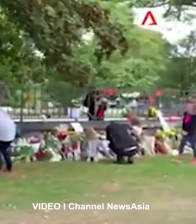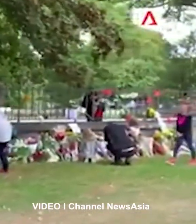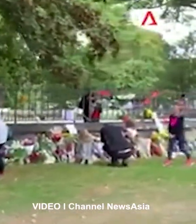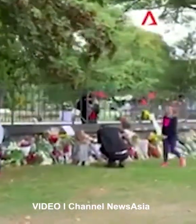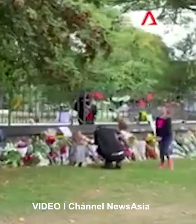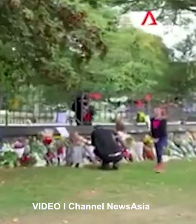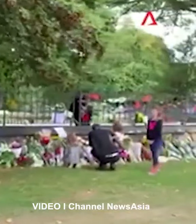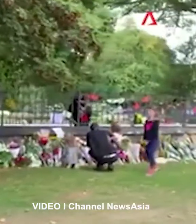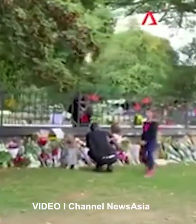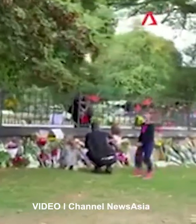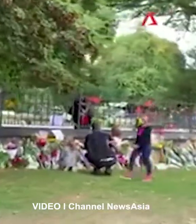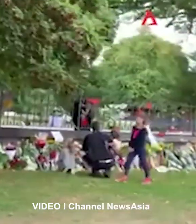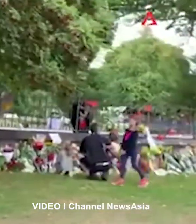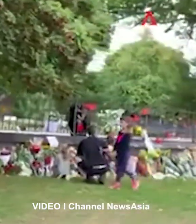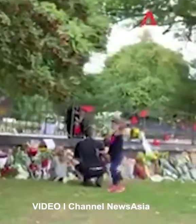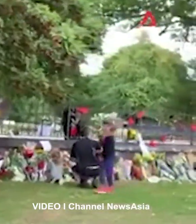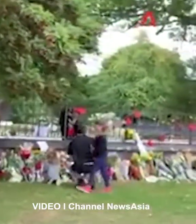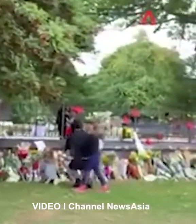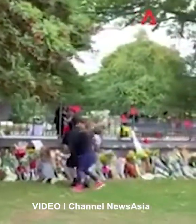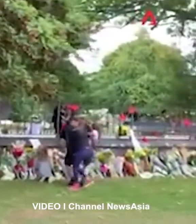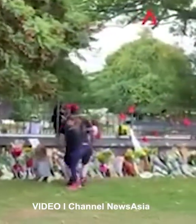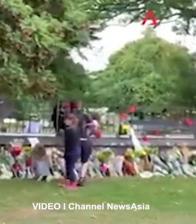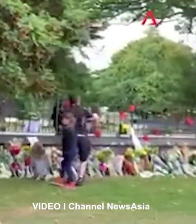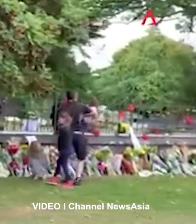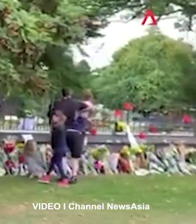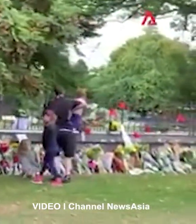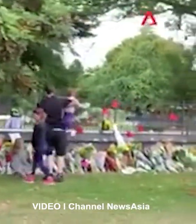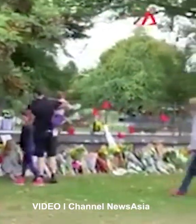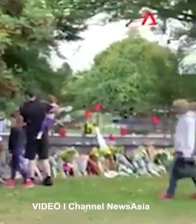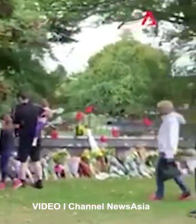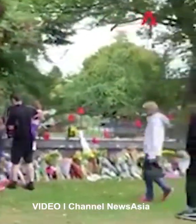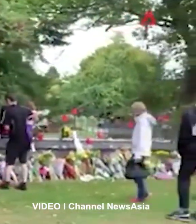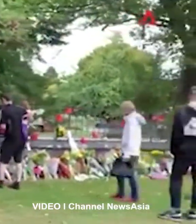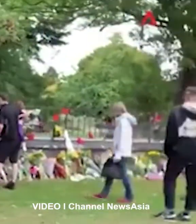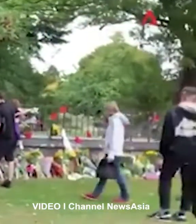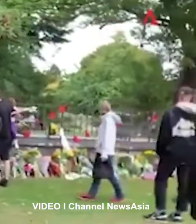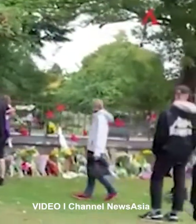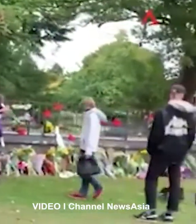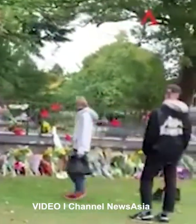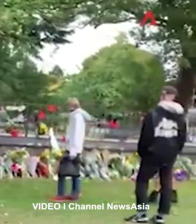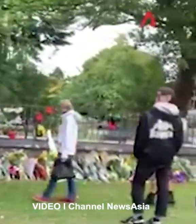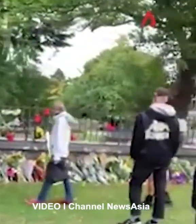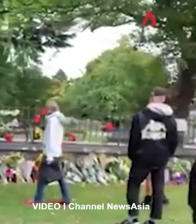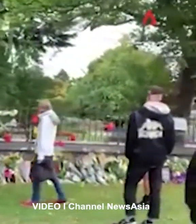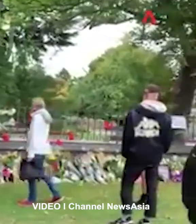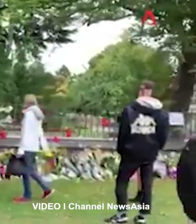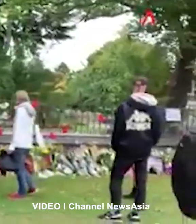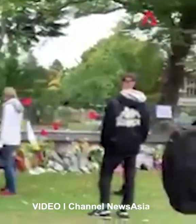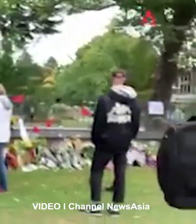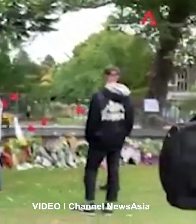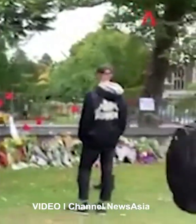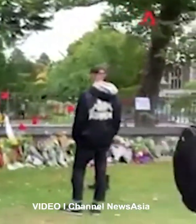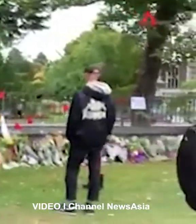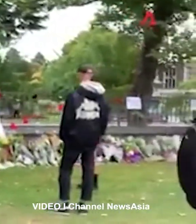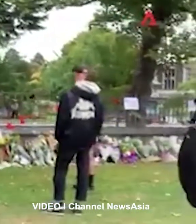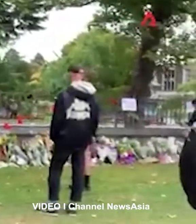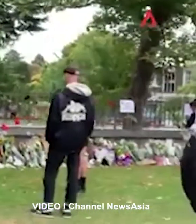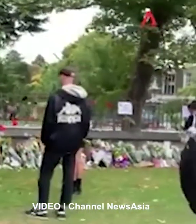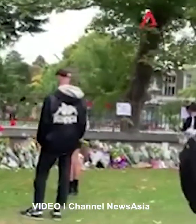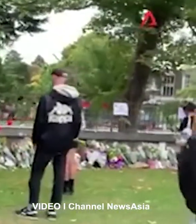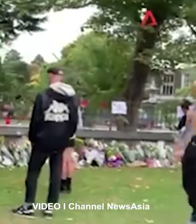their removal and support their removal. Is that another thing? Oh, I do think that there are, uh, further